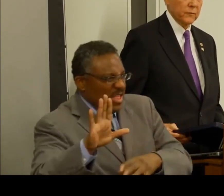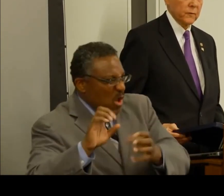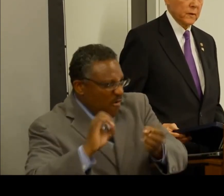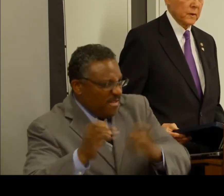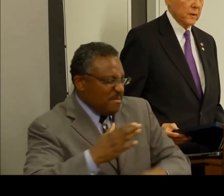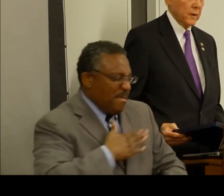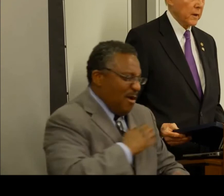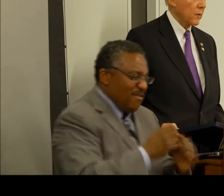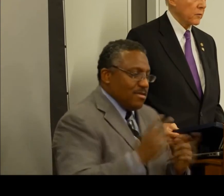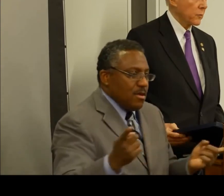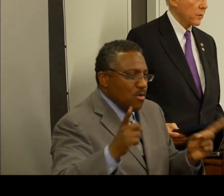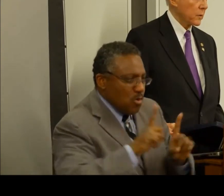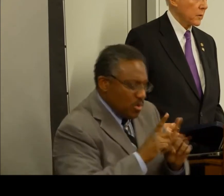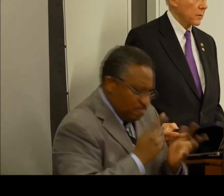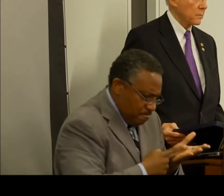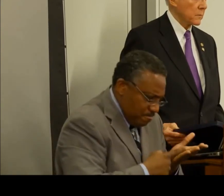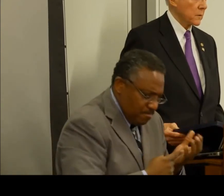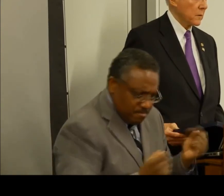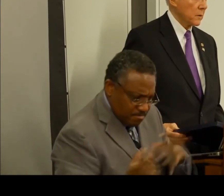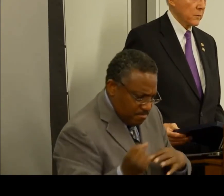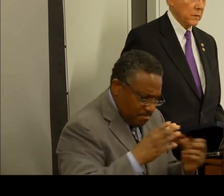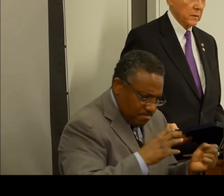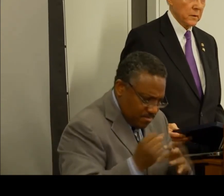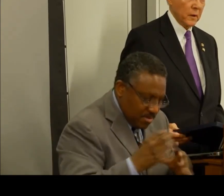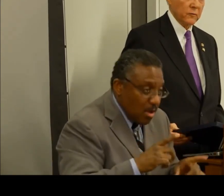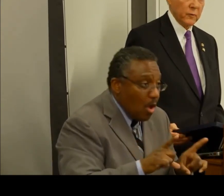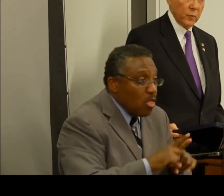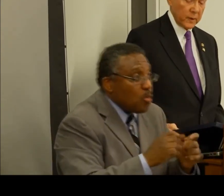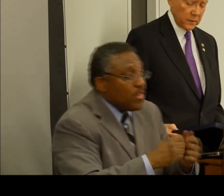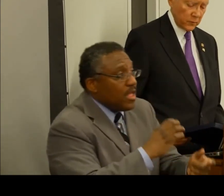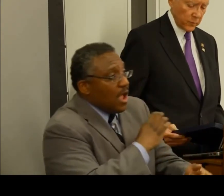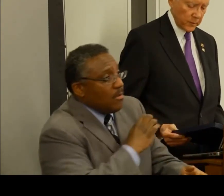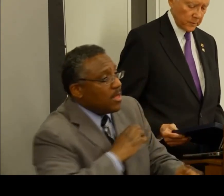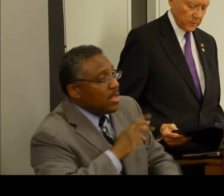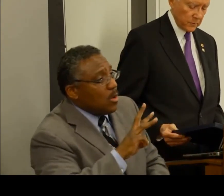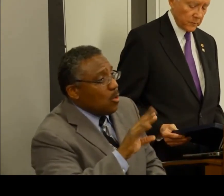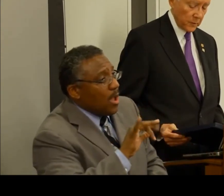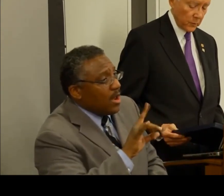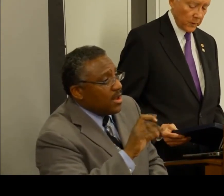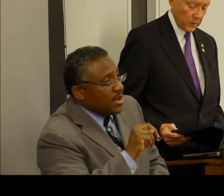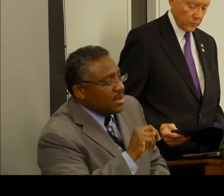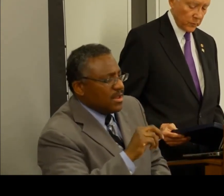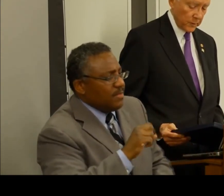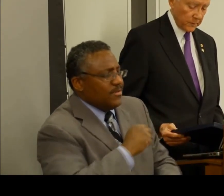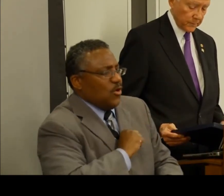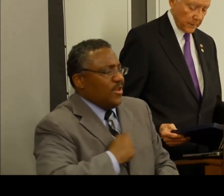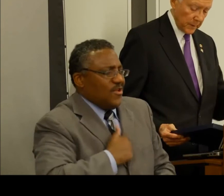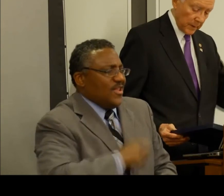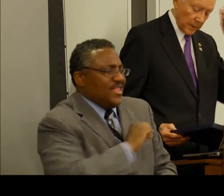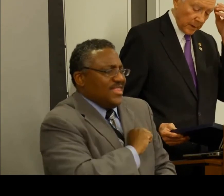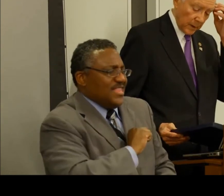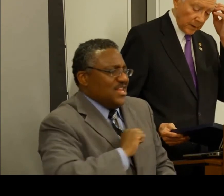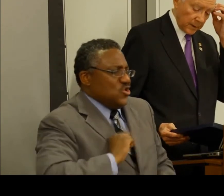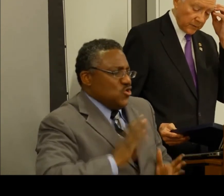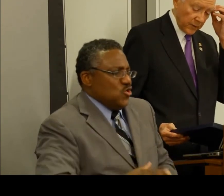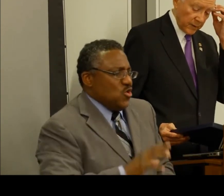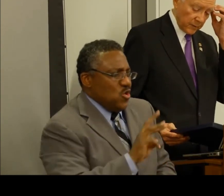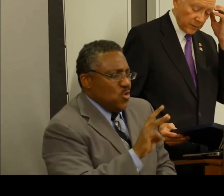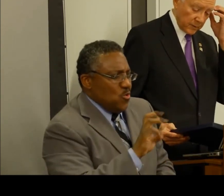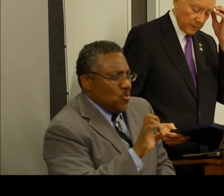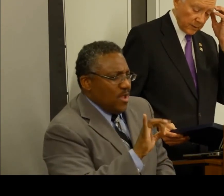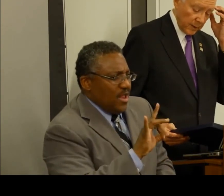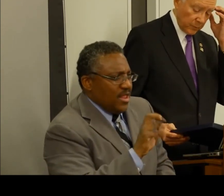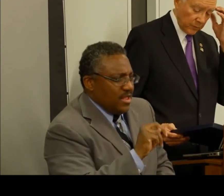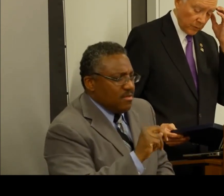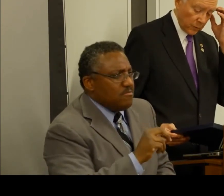or my office and also with Congressman Wyden as well, Senator Wyden as well. All I can